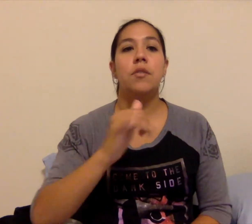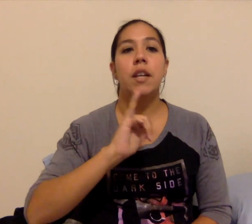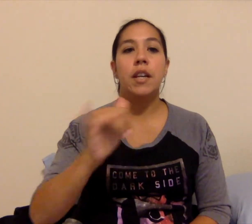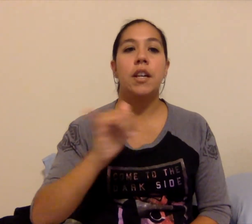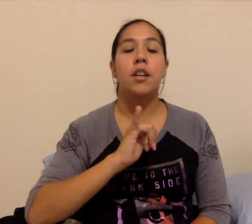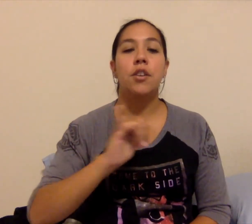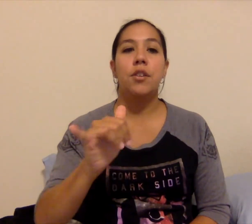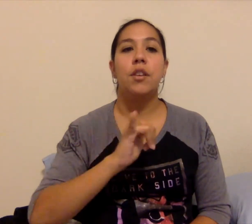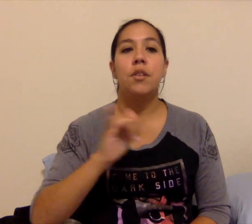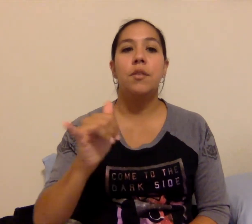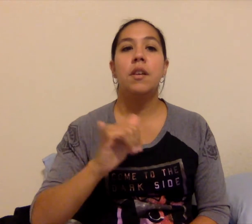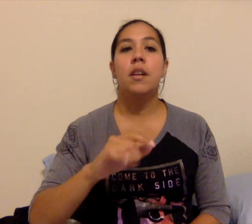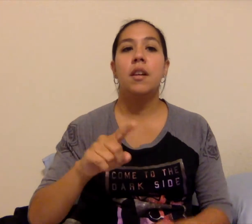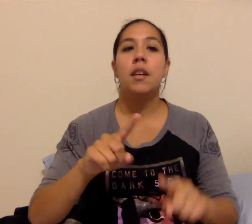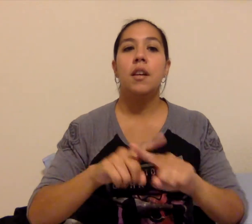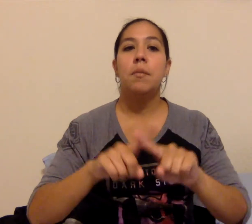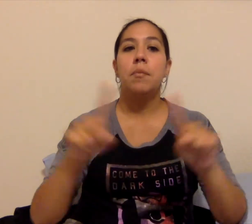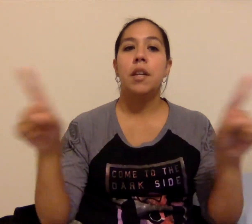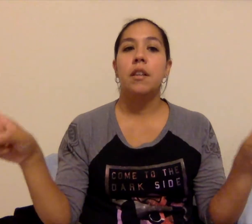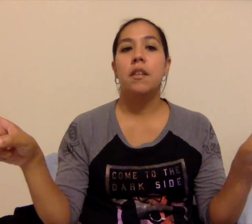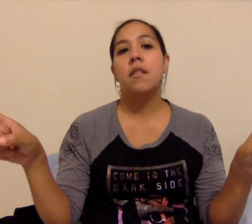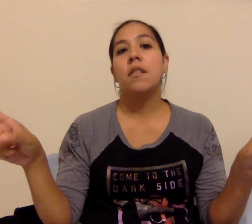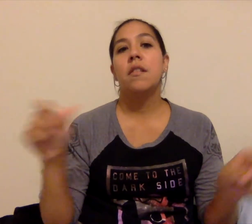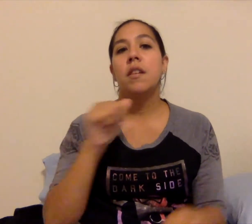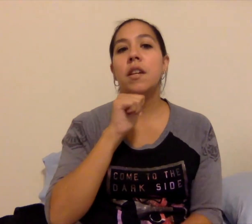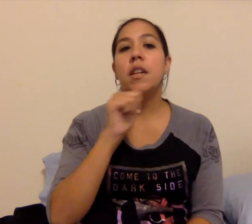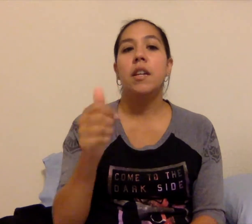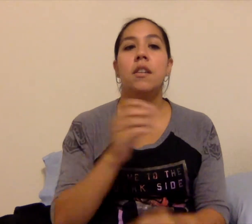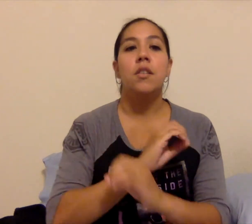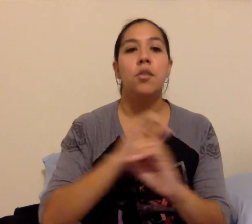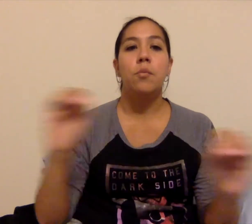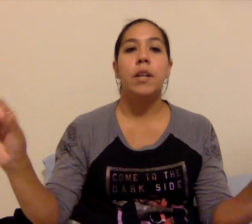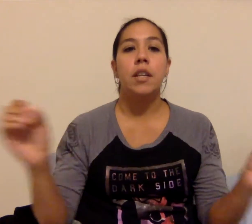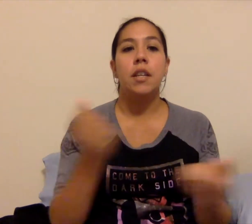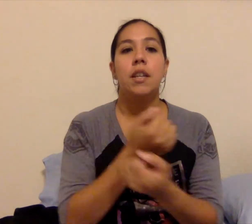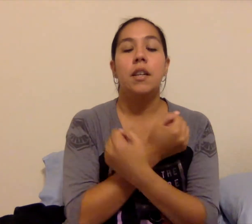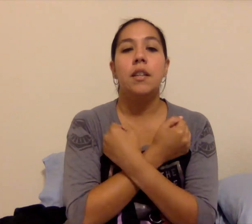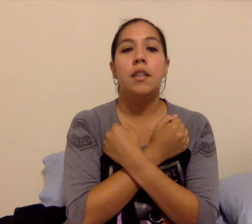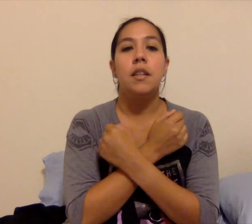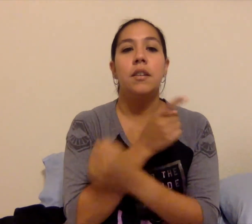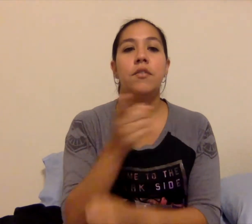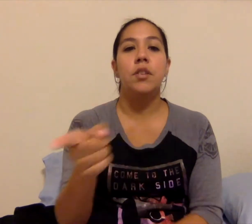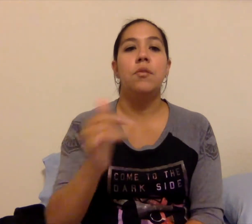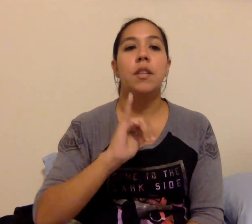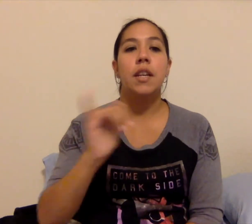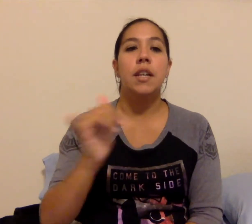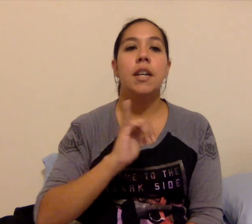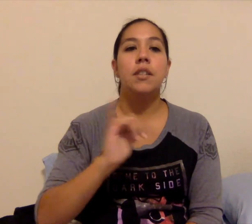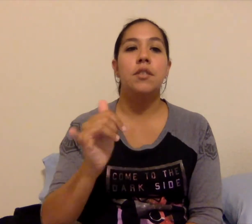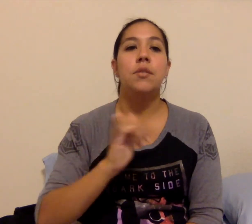like I hurt you, but ain't nobody love you like I do.